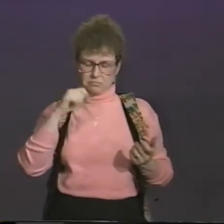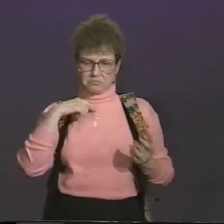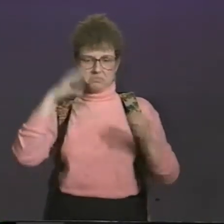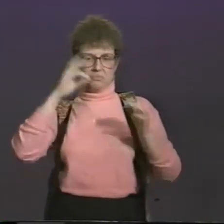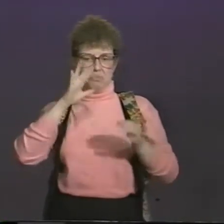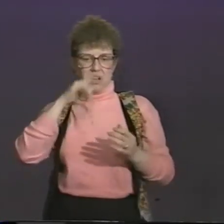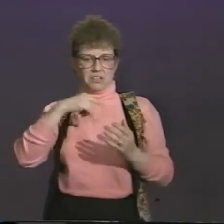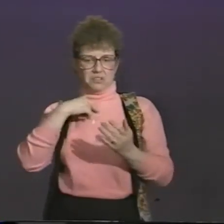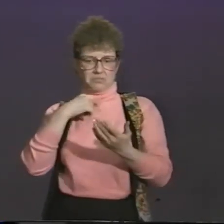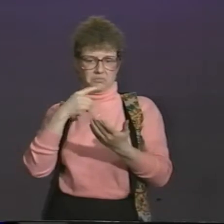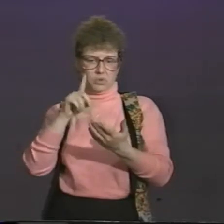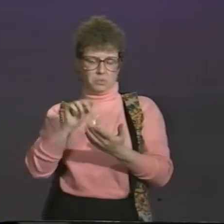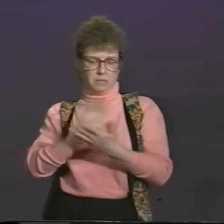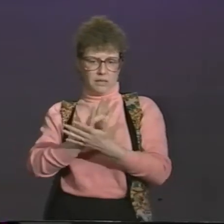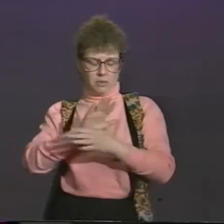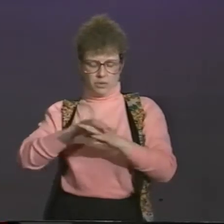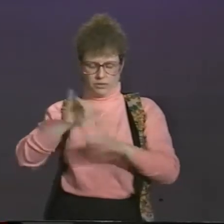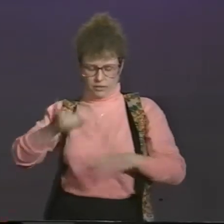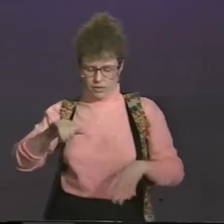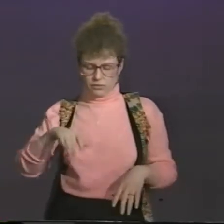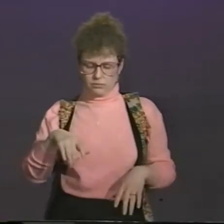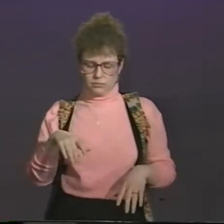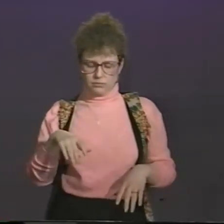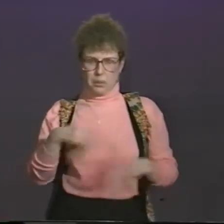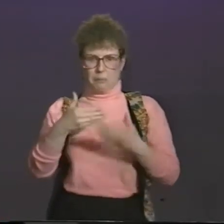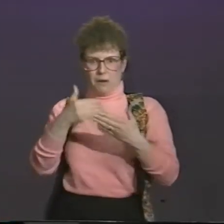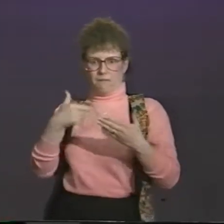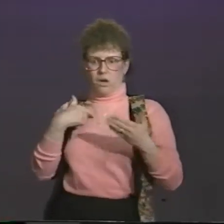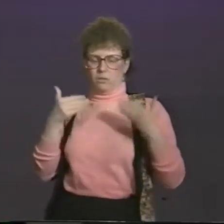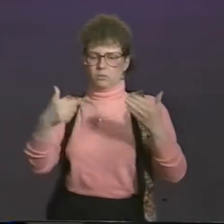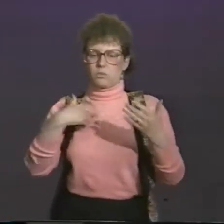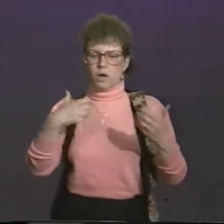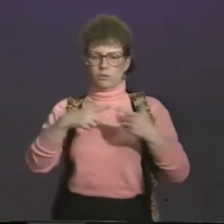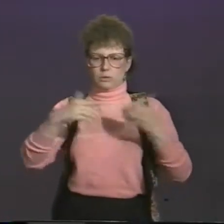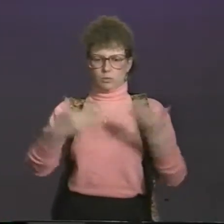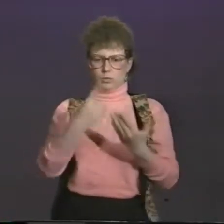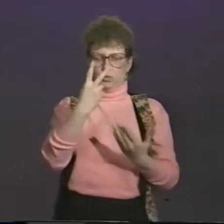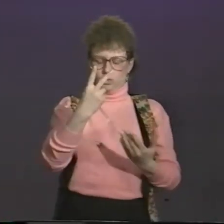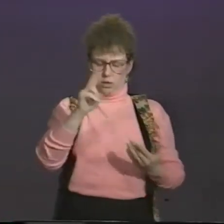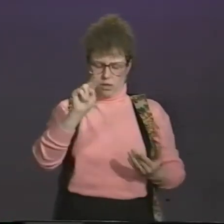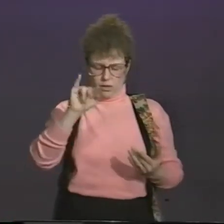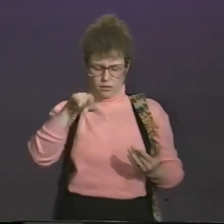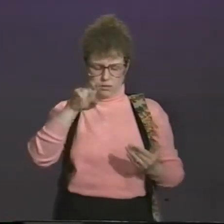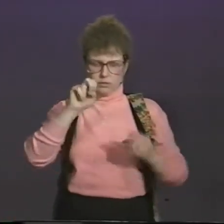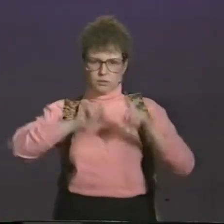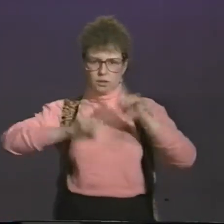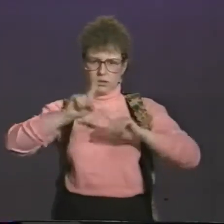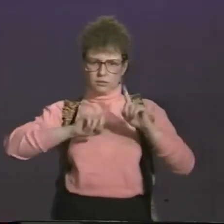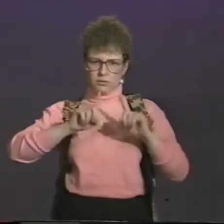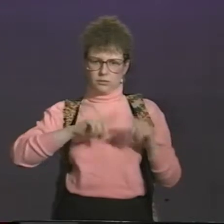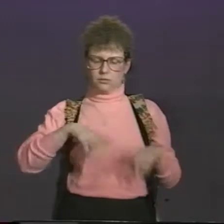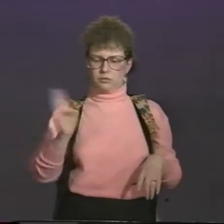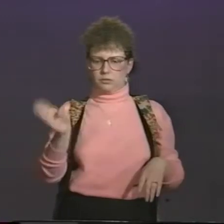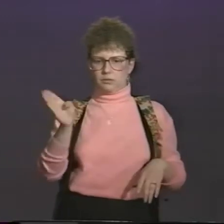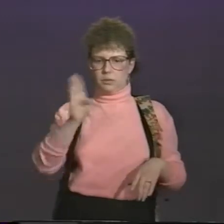citizens. So I decided I would do my term paper on that topic. Before I go on, I want to talk about two unique signs.